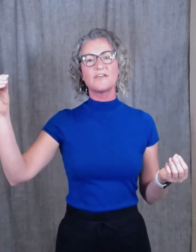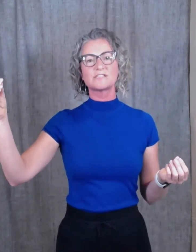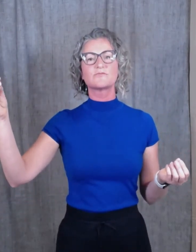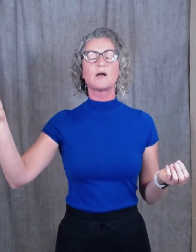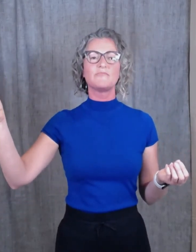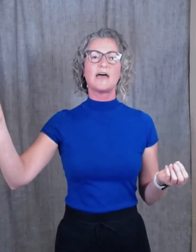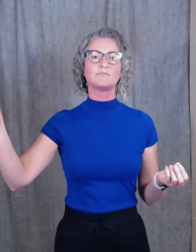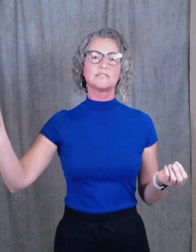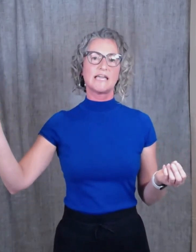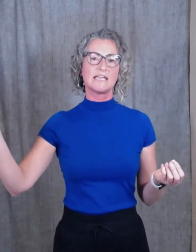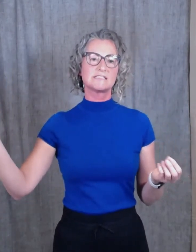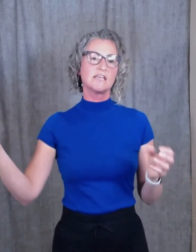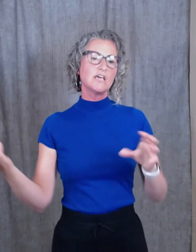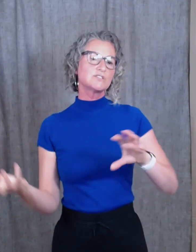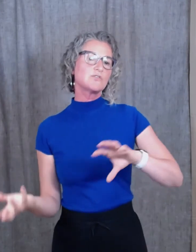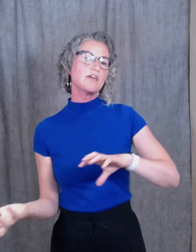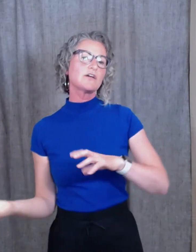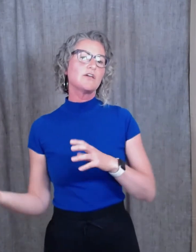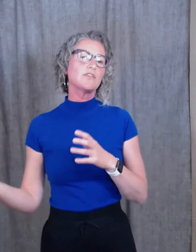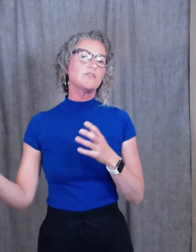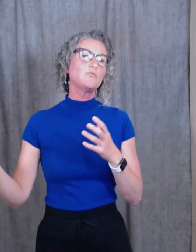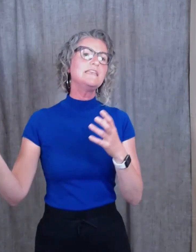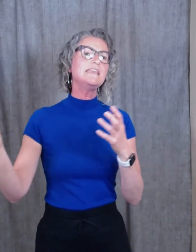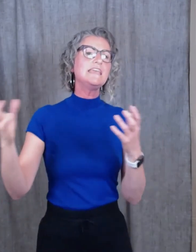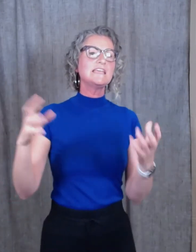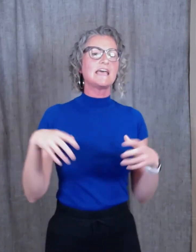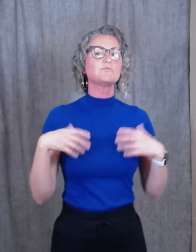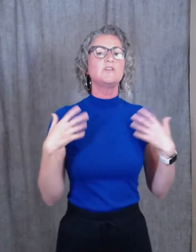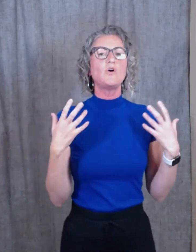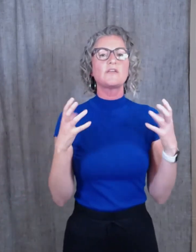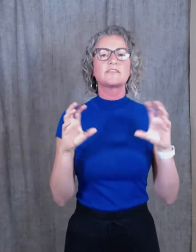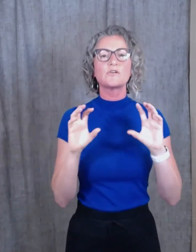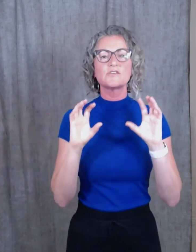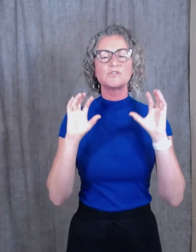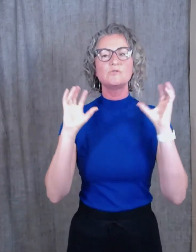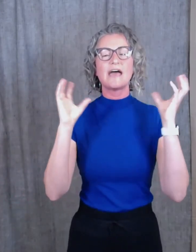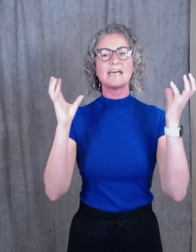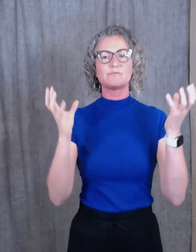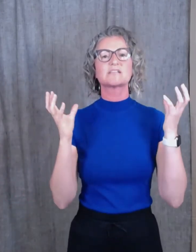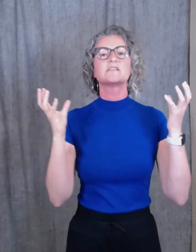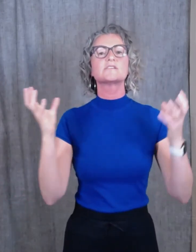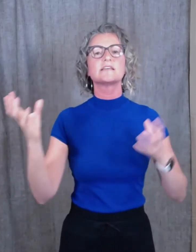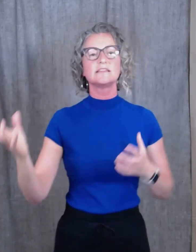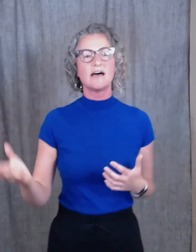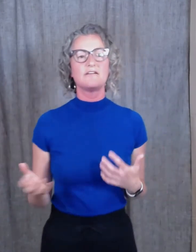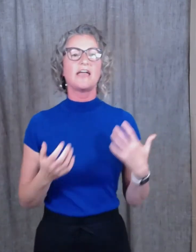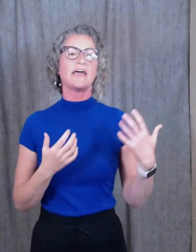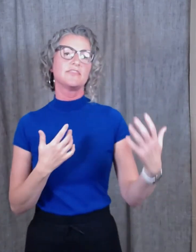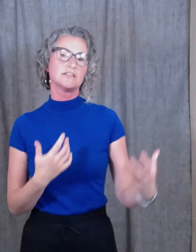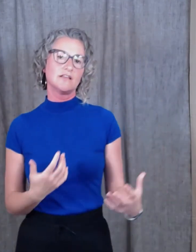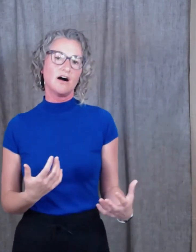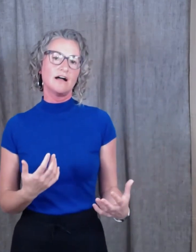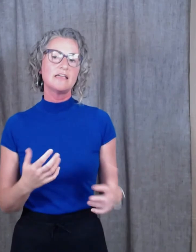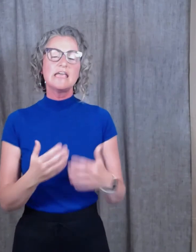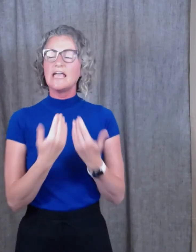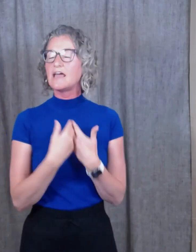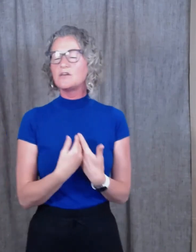from that place. So there we need, as we know, like there are the two aspects, there's the love and the law. And I know